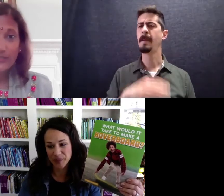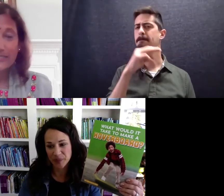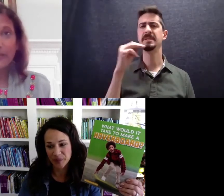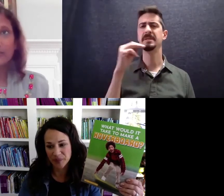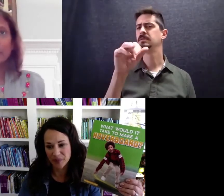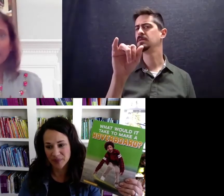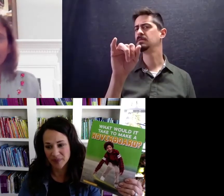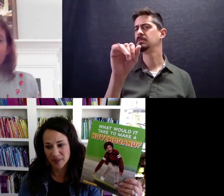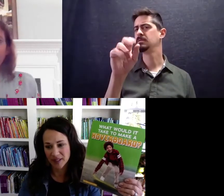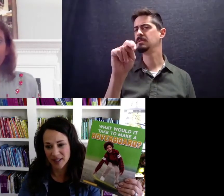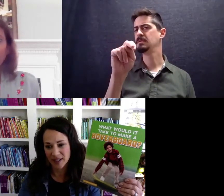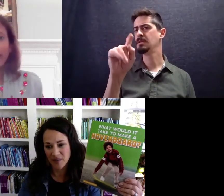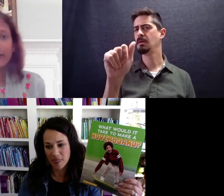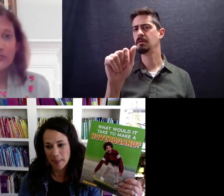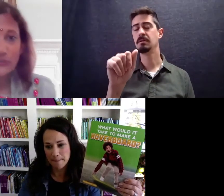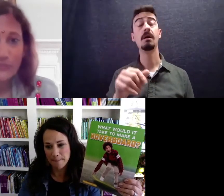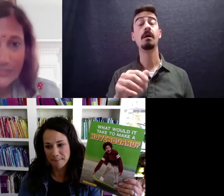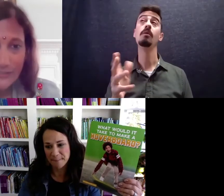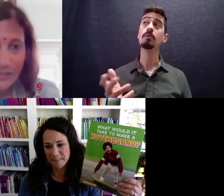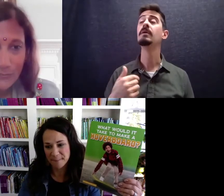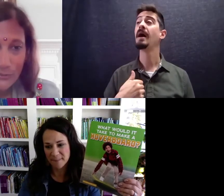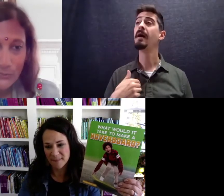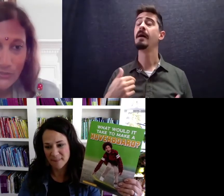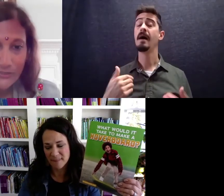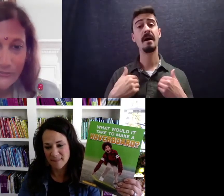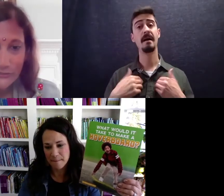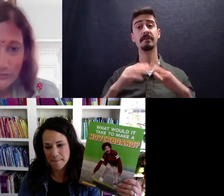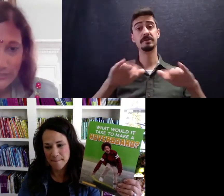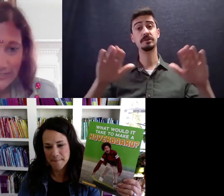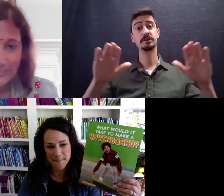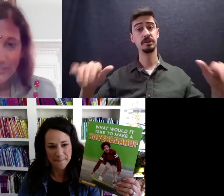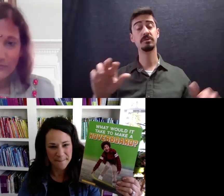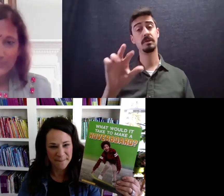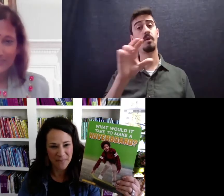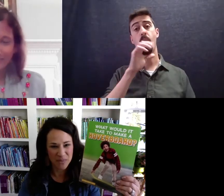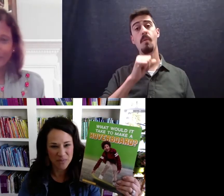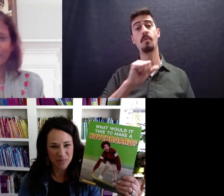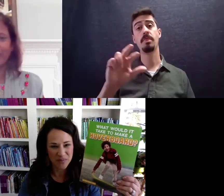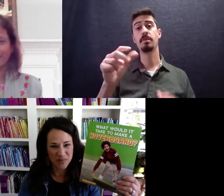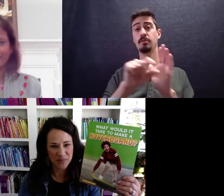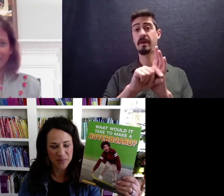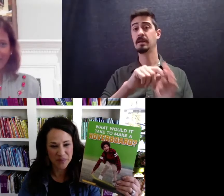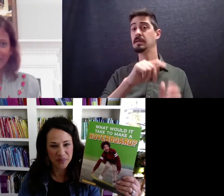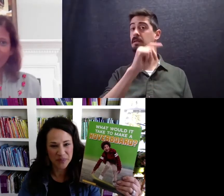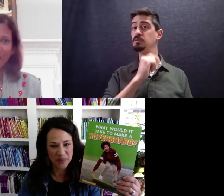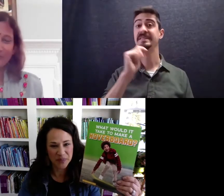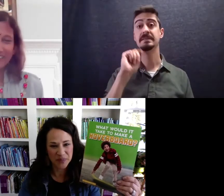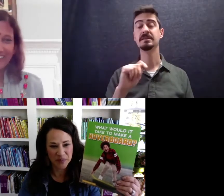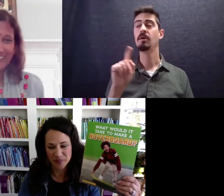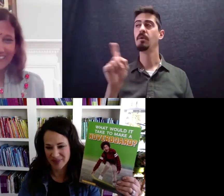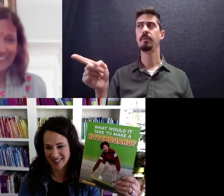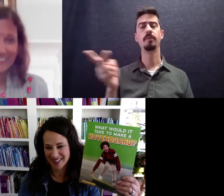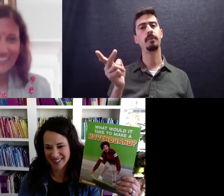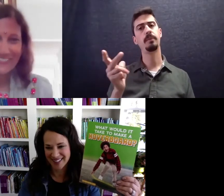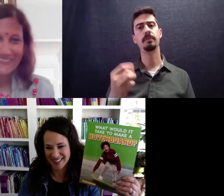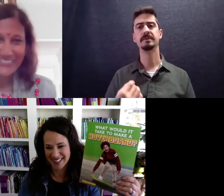What inspires me? Well, I, you know, I have children who are in third grade. have twins in third grade. So, they inspire me a